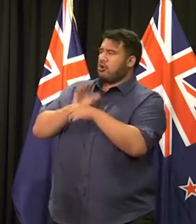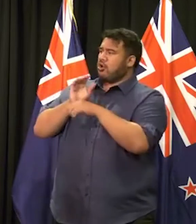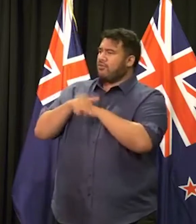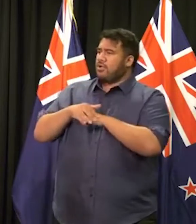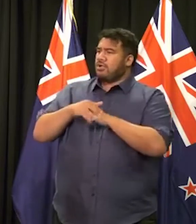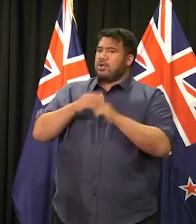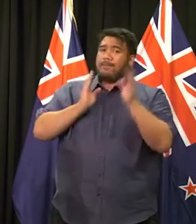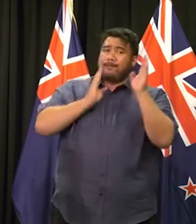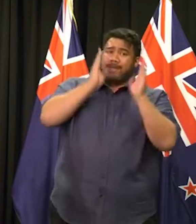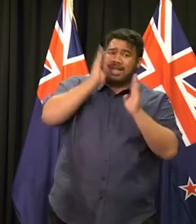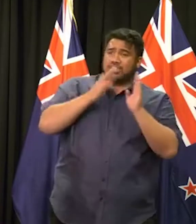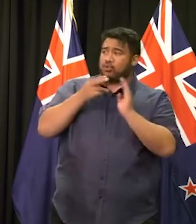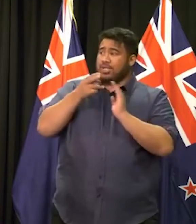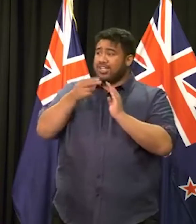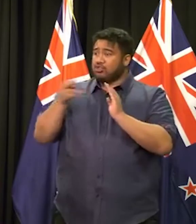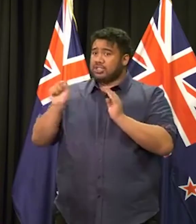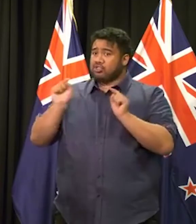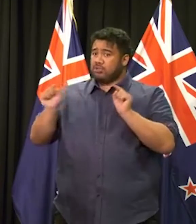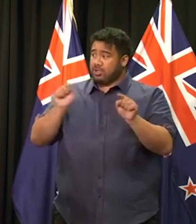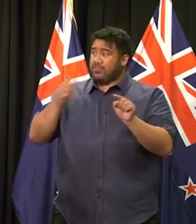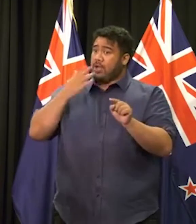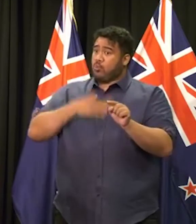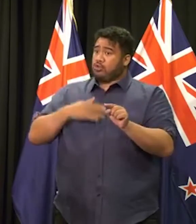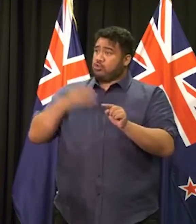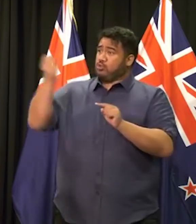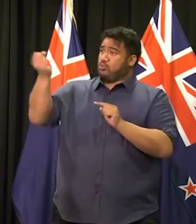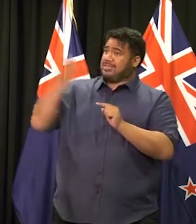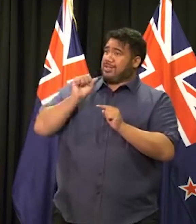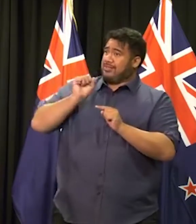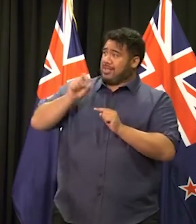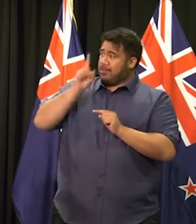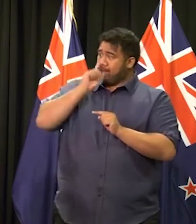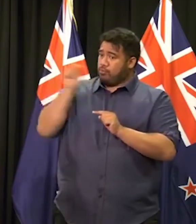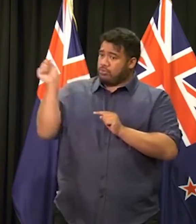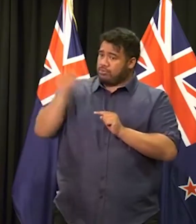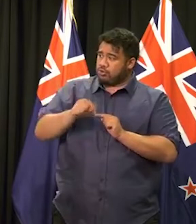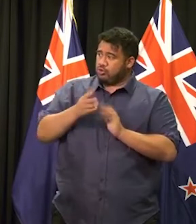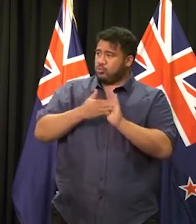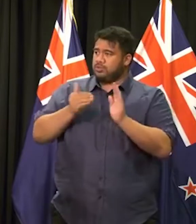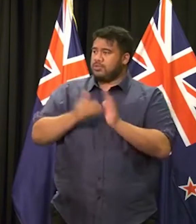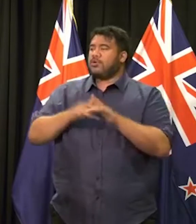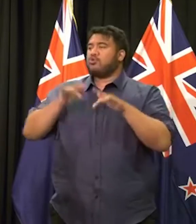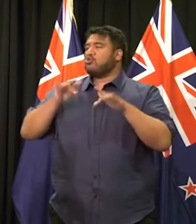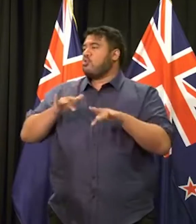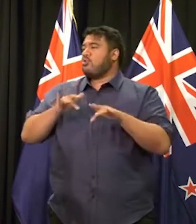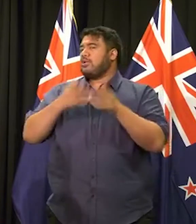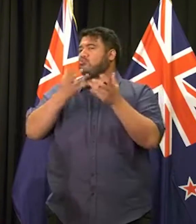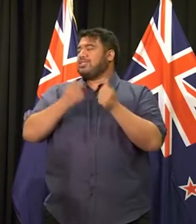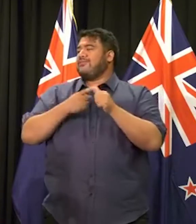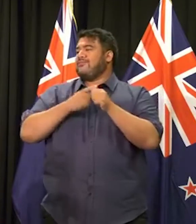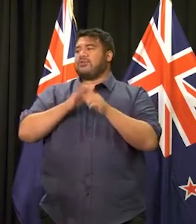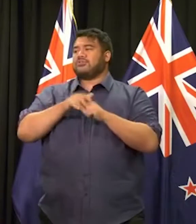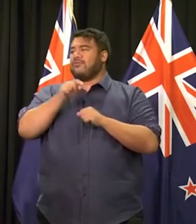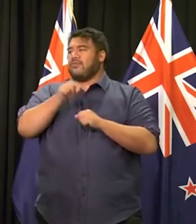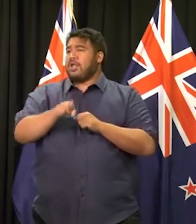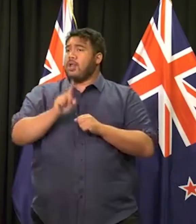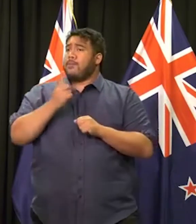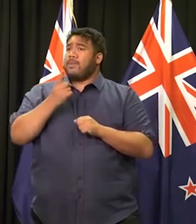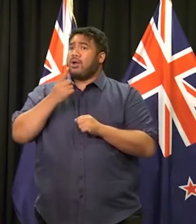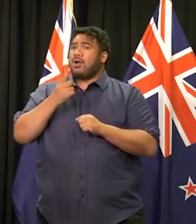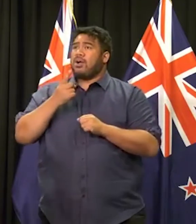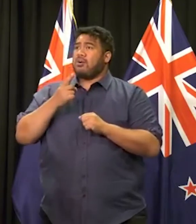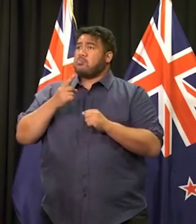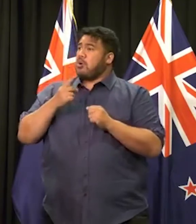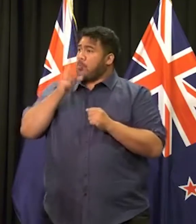in sending representatives here? I haven't had direct advice on that. I, look, I wouldn't rule that out for commemorative services, for